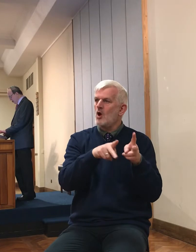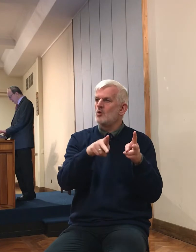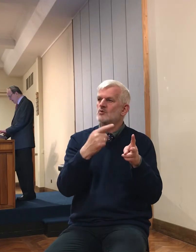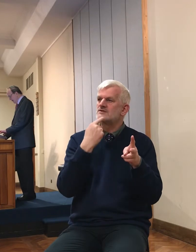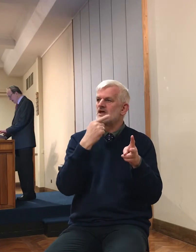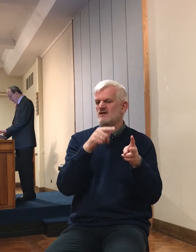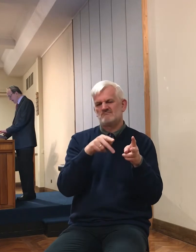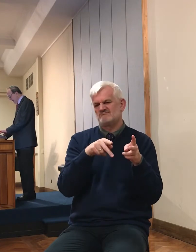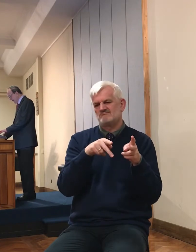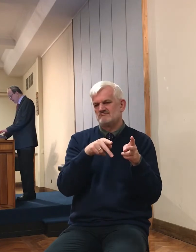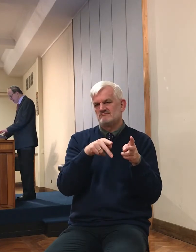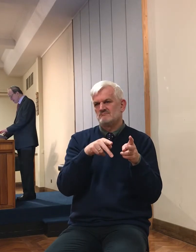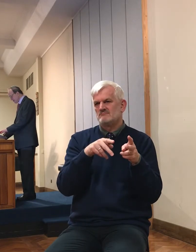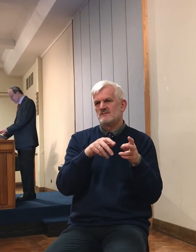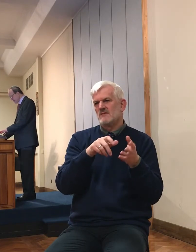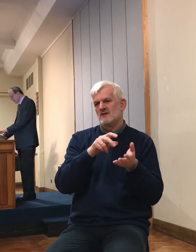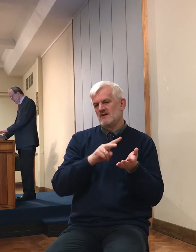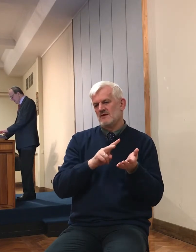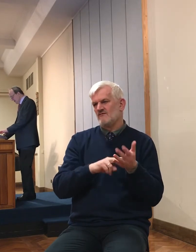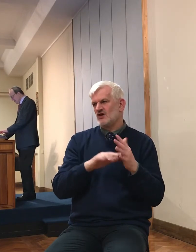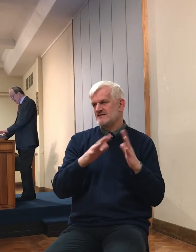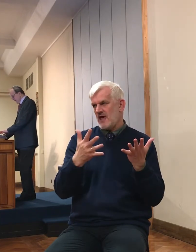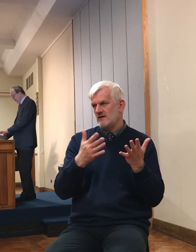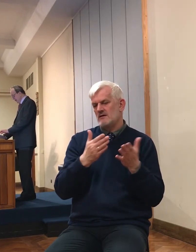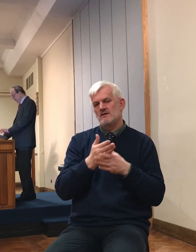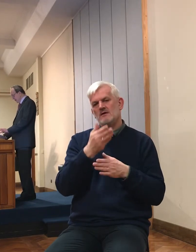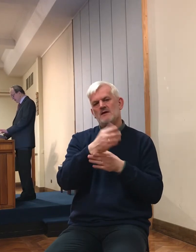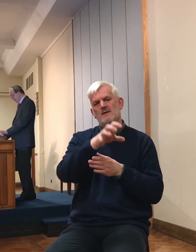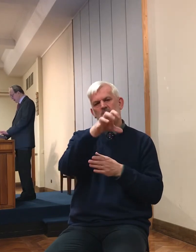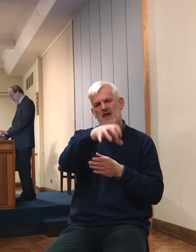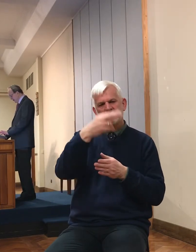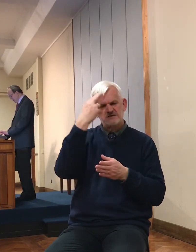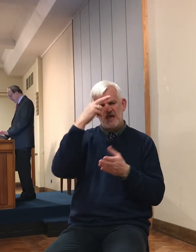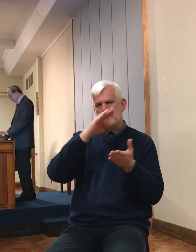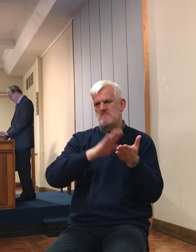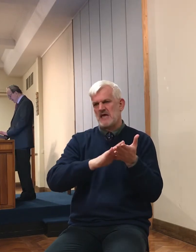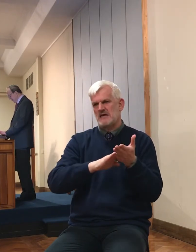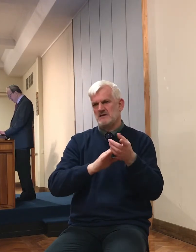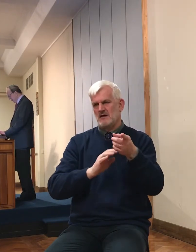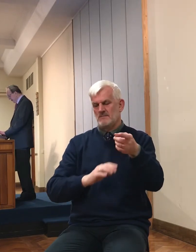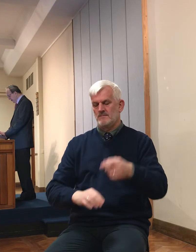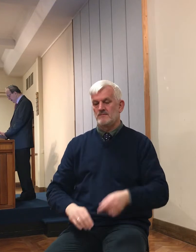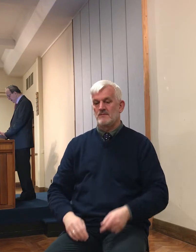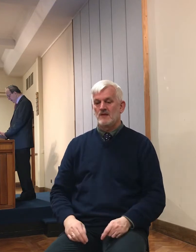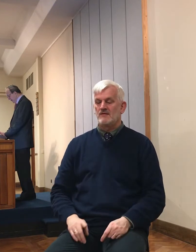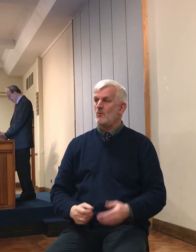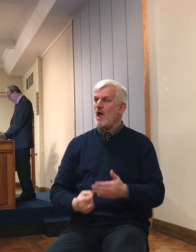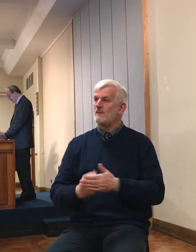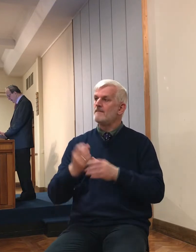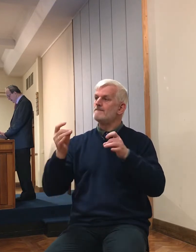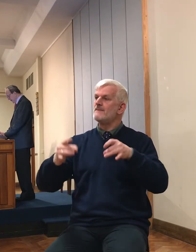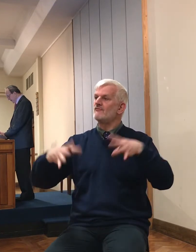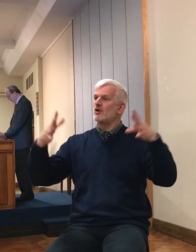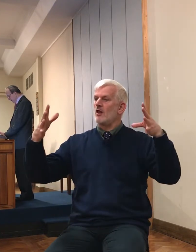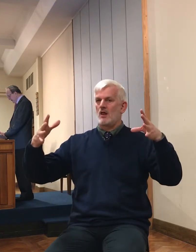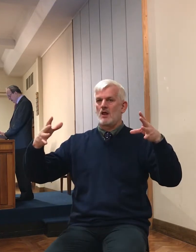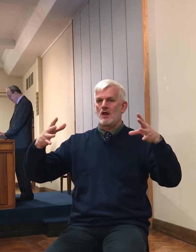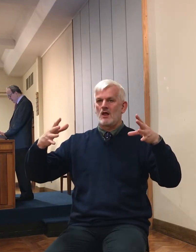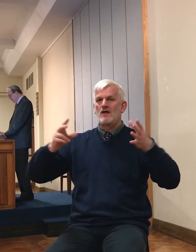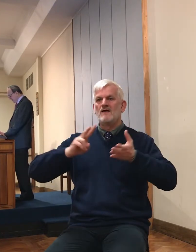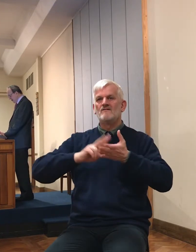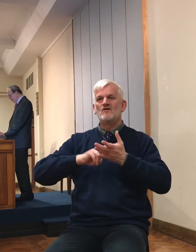place called Maqida. And then you have the miracles, the hailstones in verse 11.